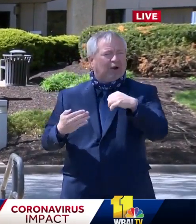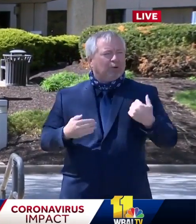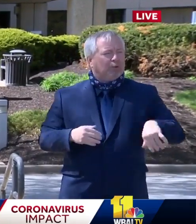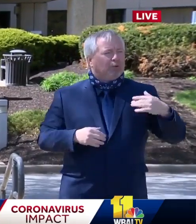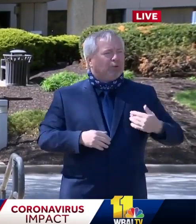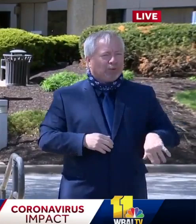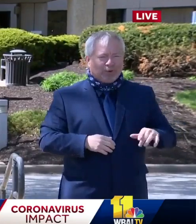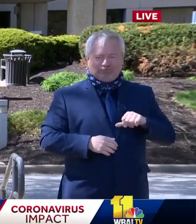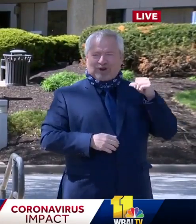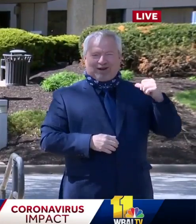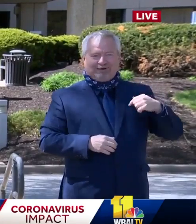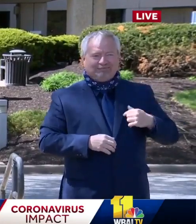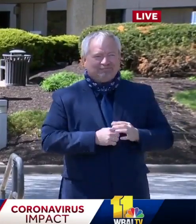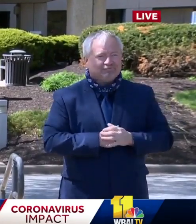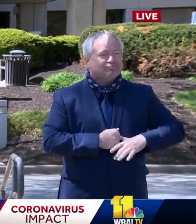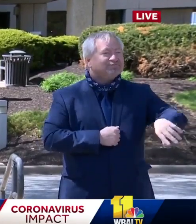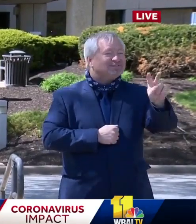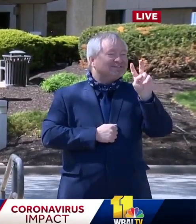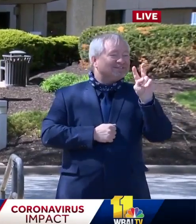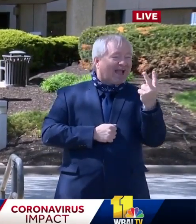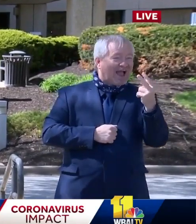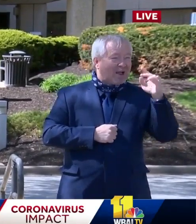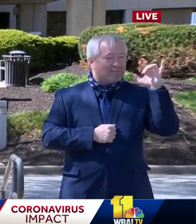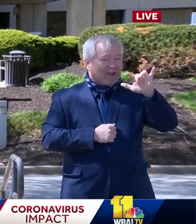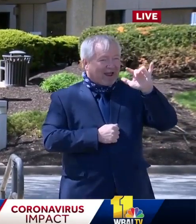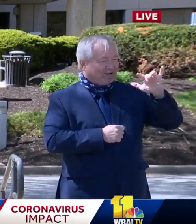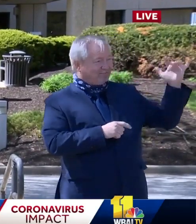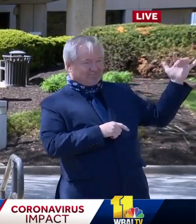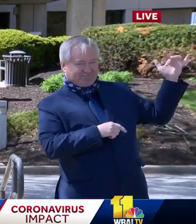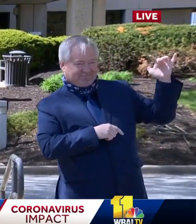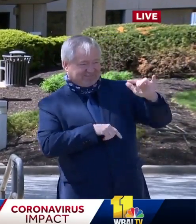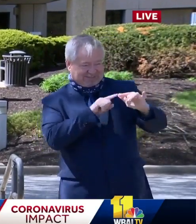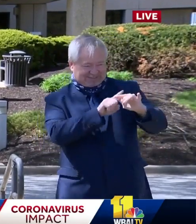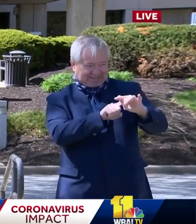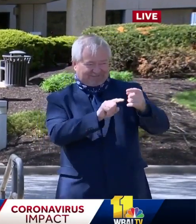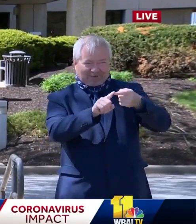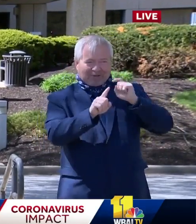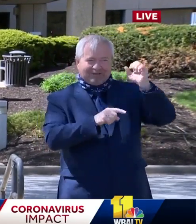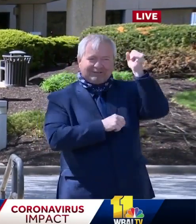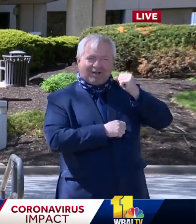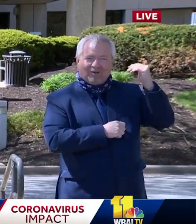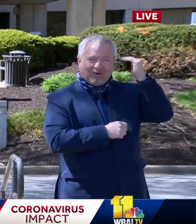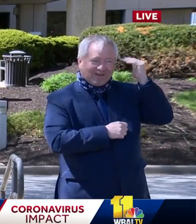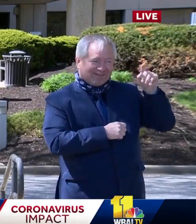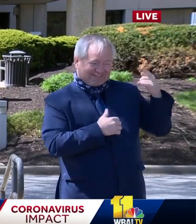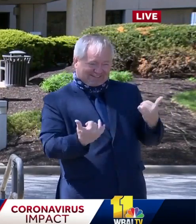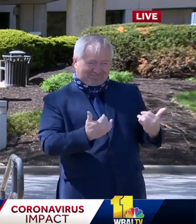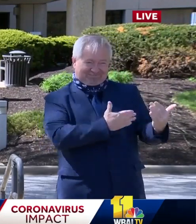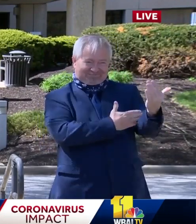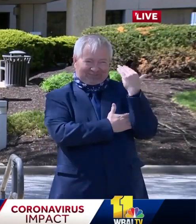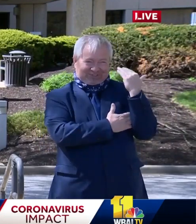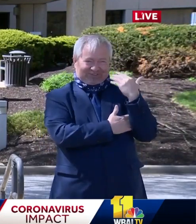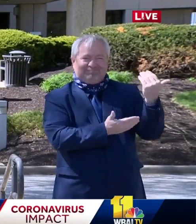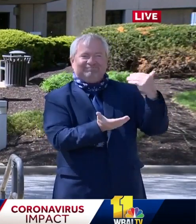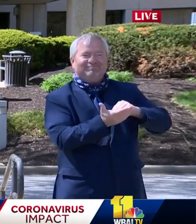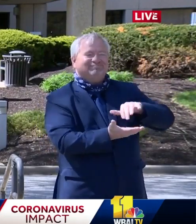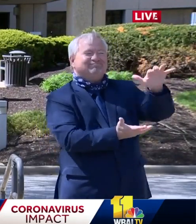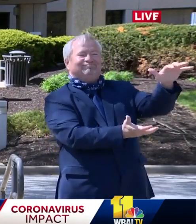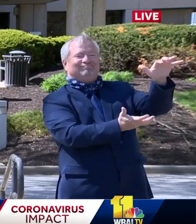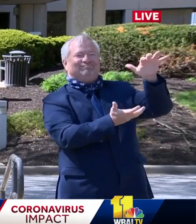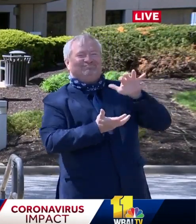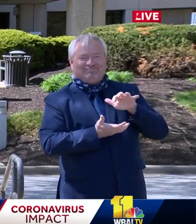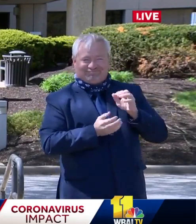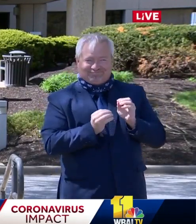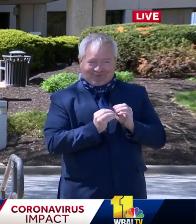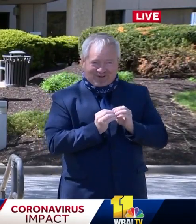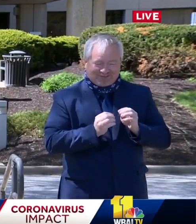load from Korea Air land at BWI this morning with another payload. A couple of days